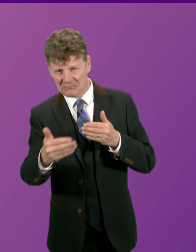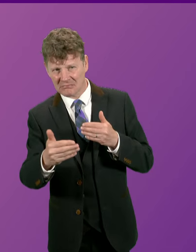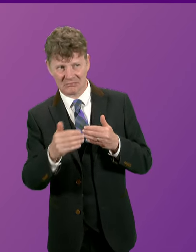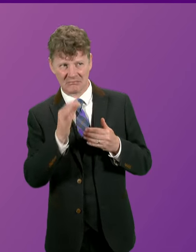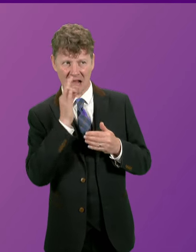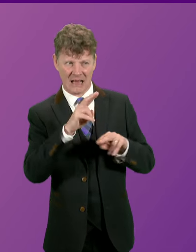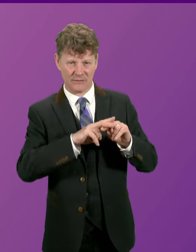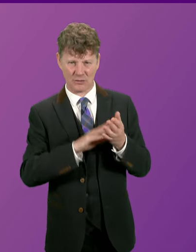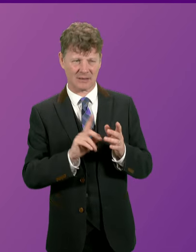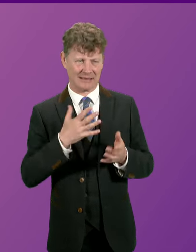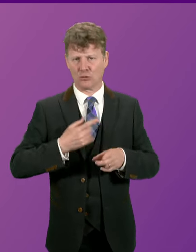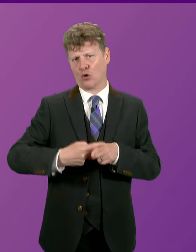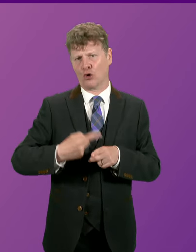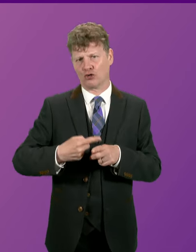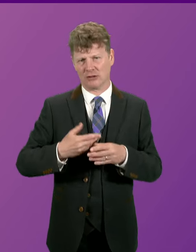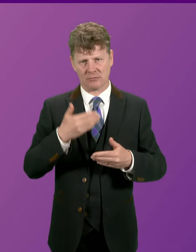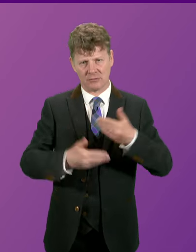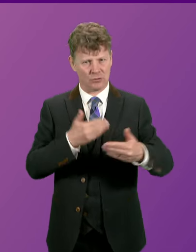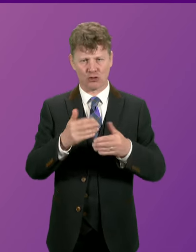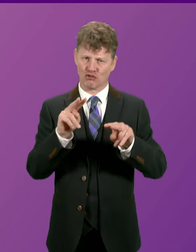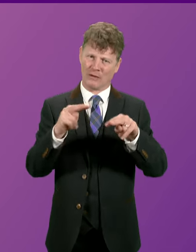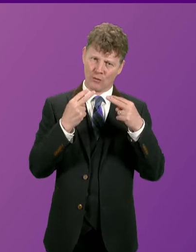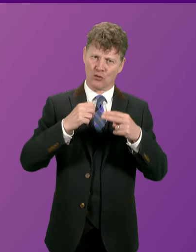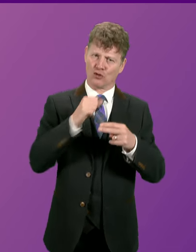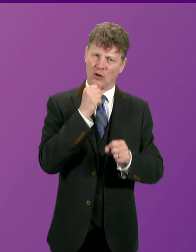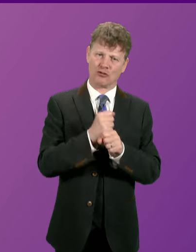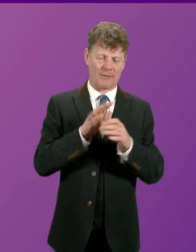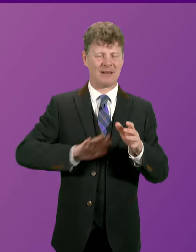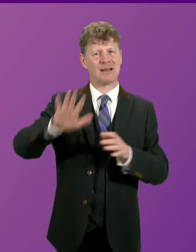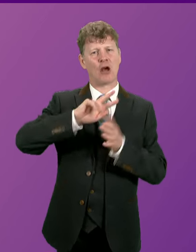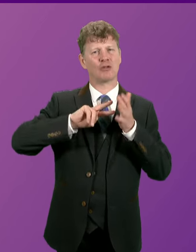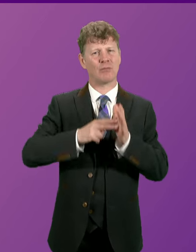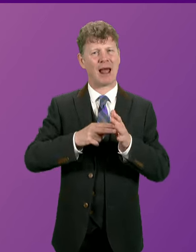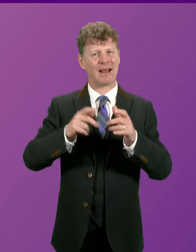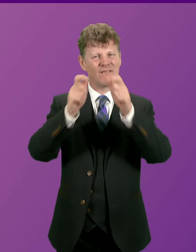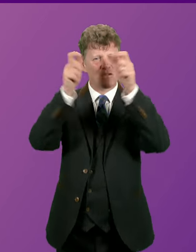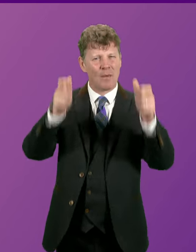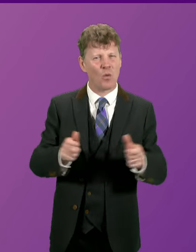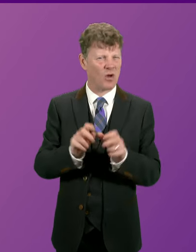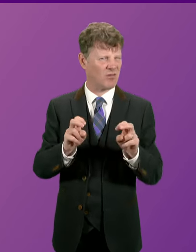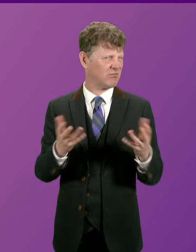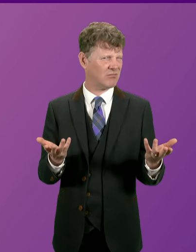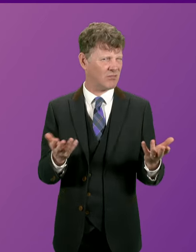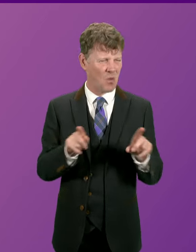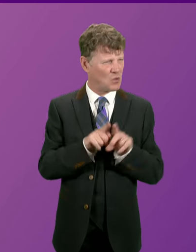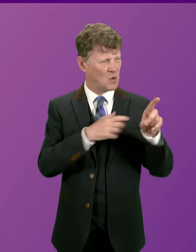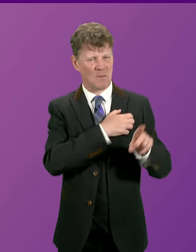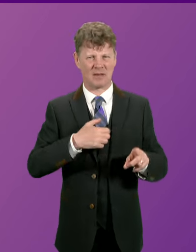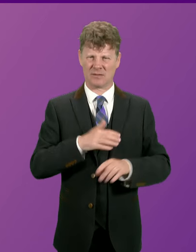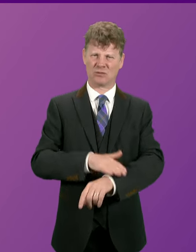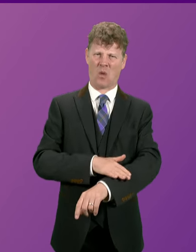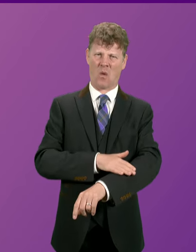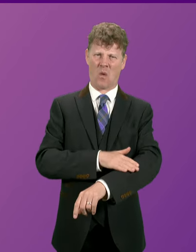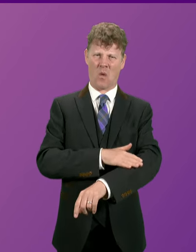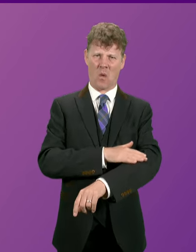steps will ministers take to review the Scottish Government's national planning framework? And also, why are ministers being so slow to take forward permitted